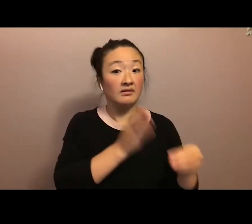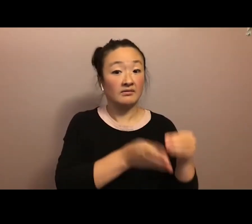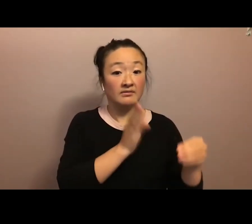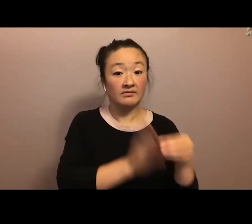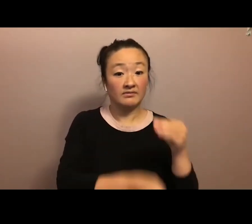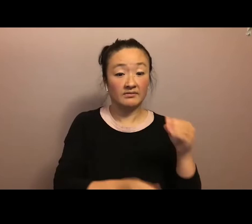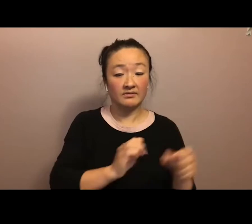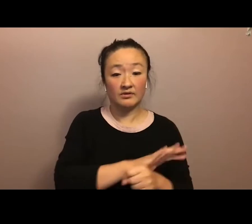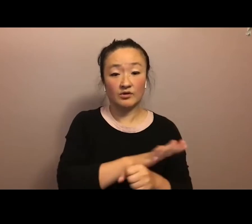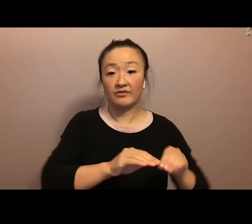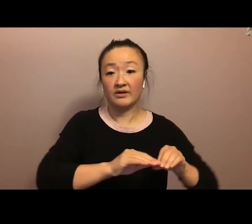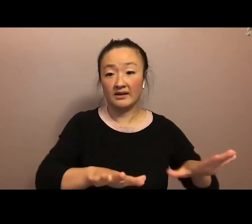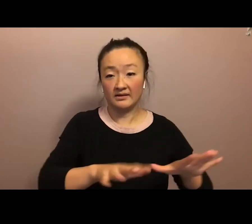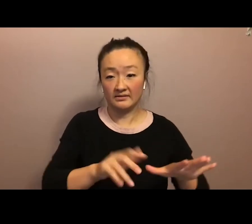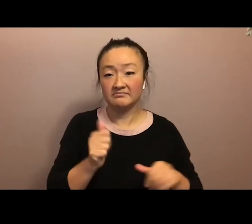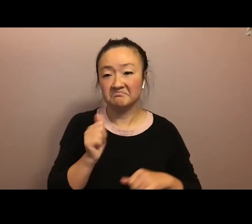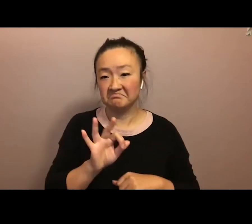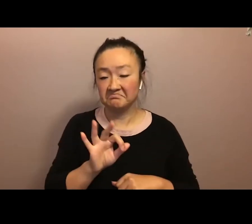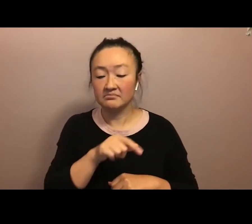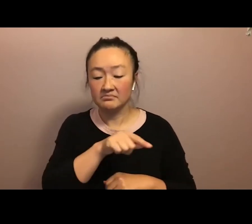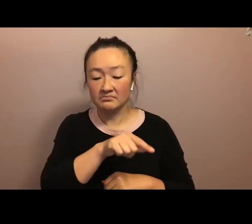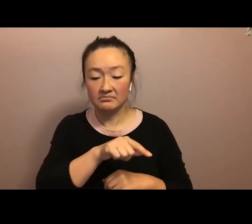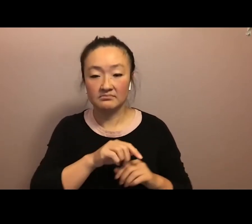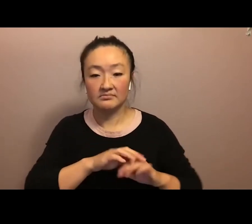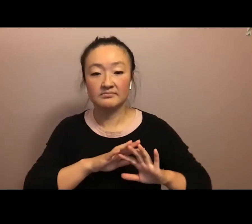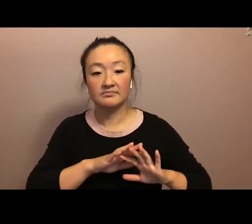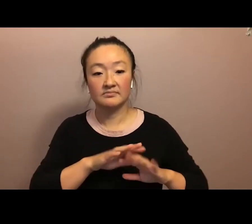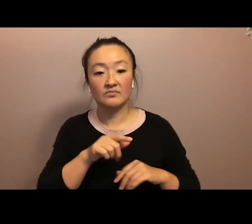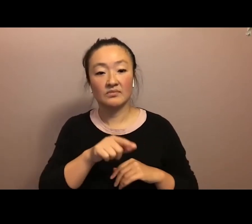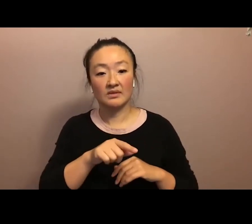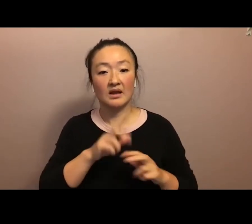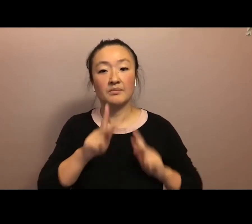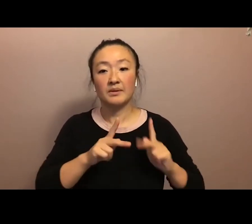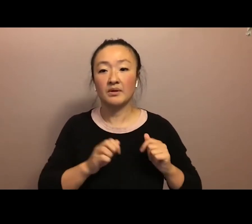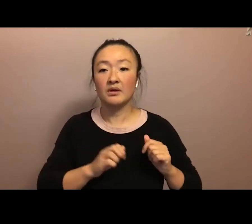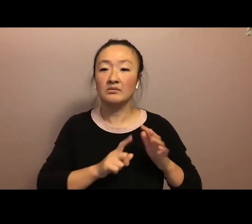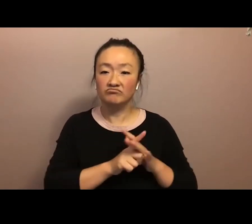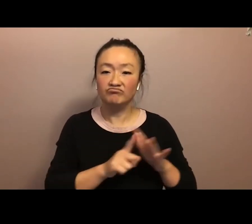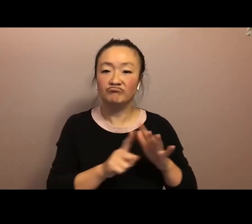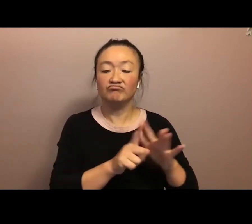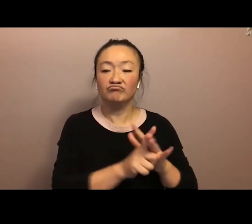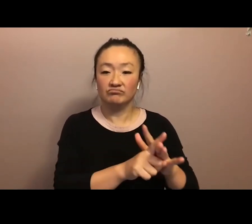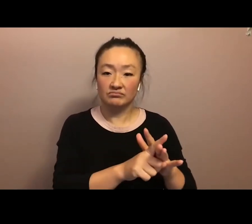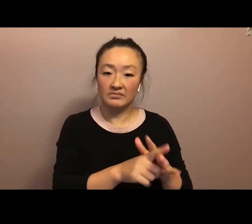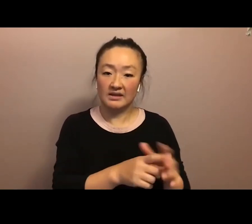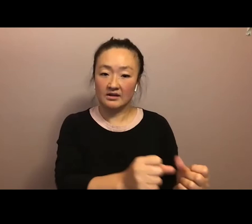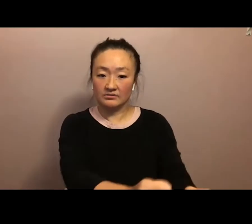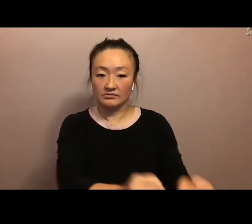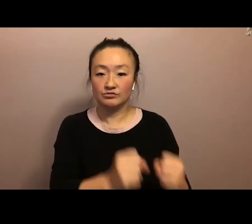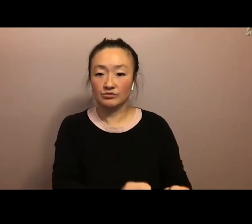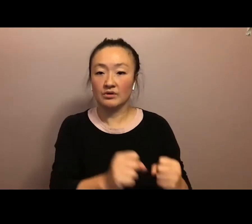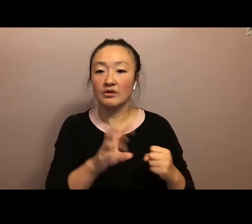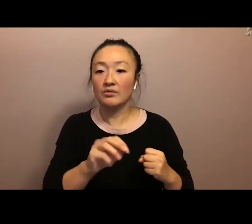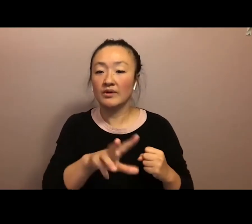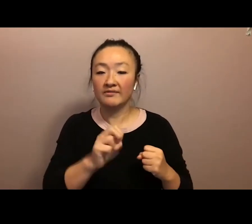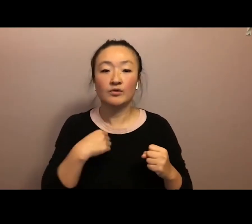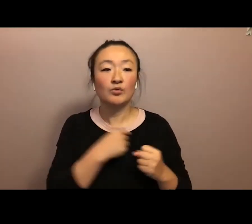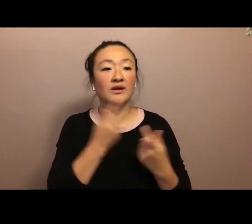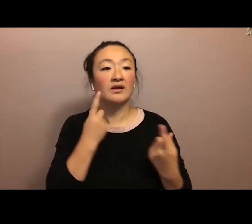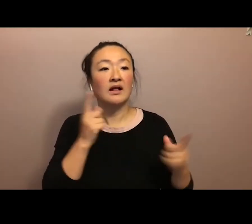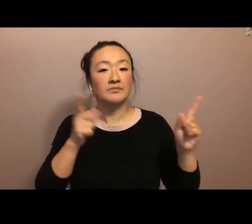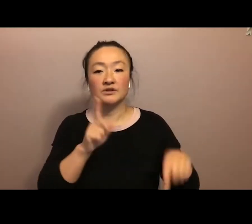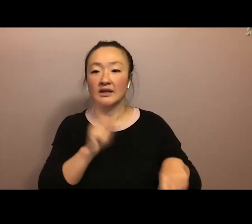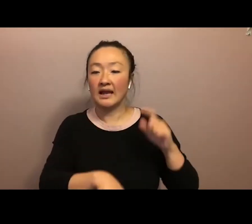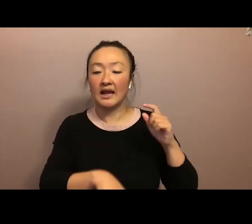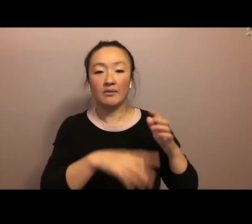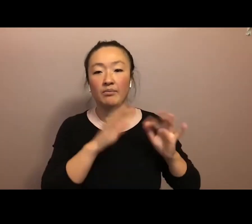short hiatus. Our people are rising like a mighty wave, and what we have accomplished cannot be cast aside. In fewer than three